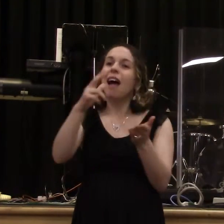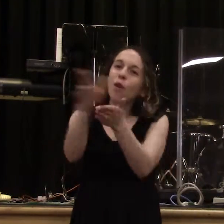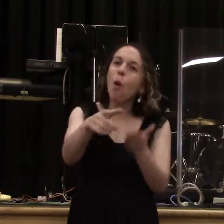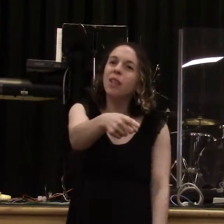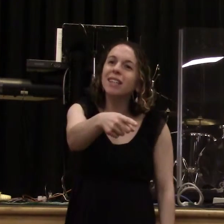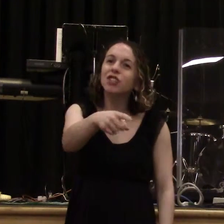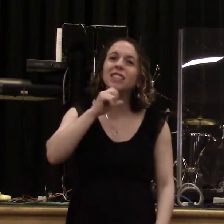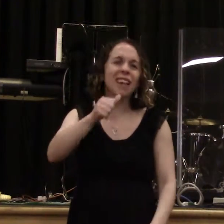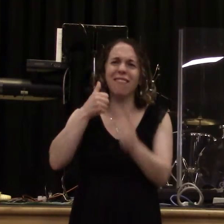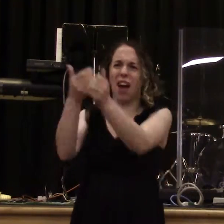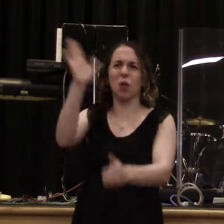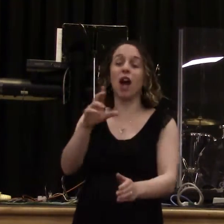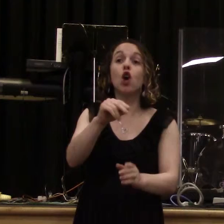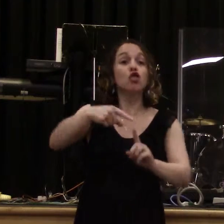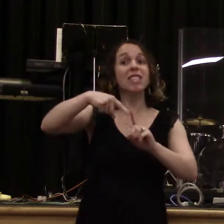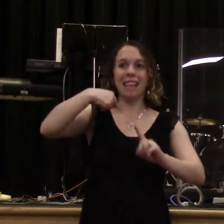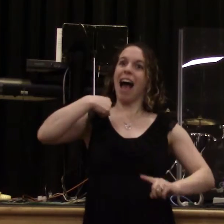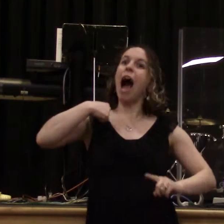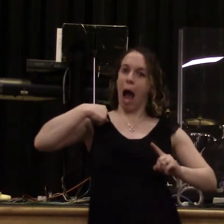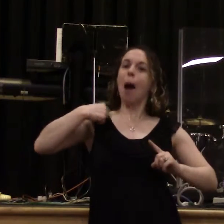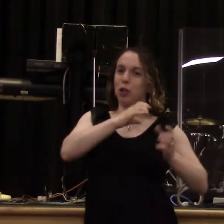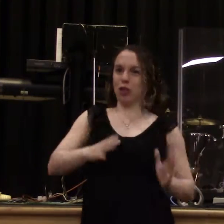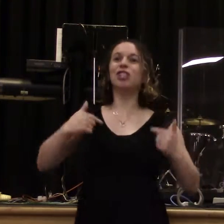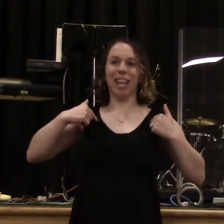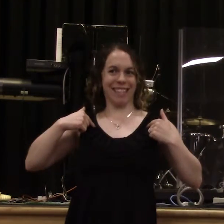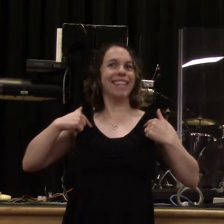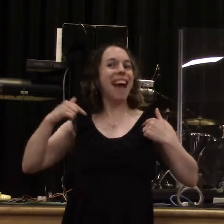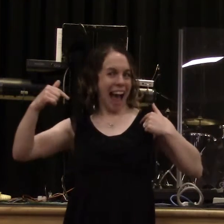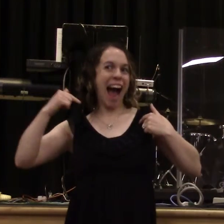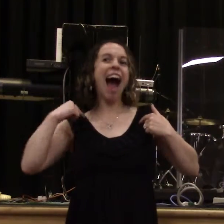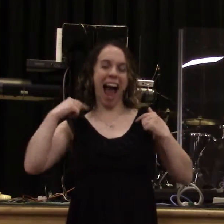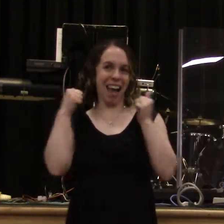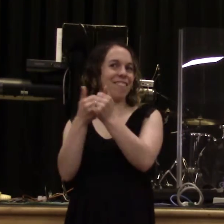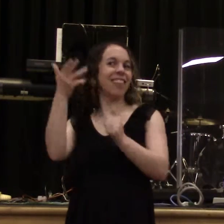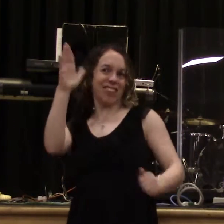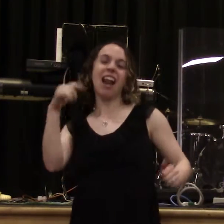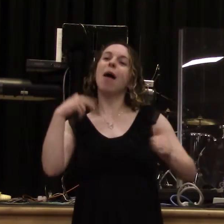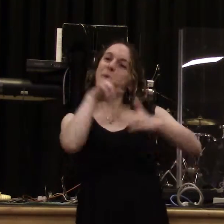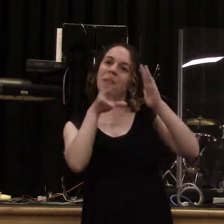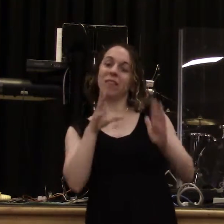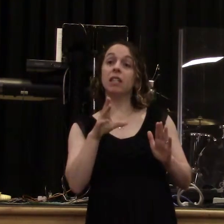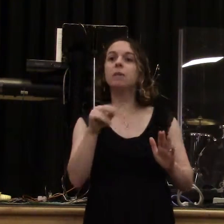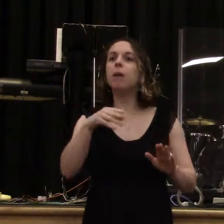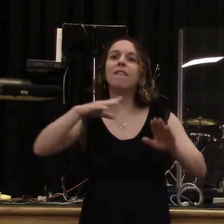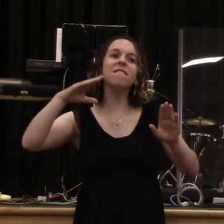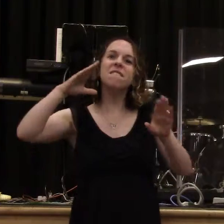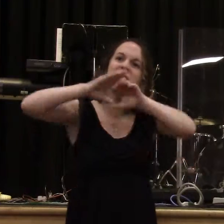ungodly. Man, there's not a... Her name wasn't Jezebel. He was calling her Jezebel. Which was Ahab's wife